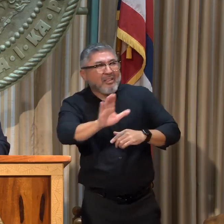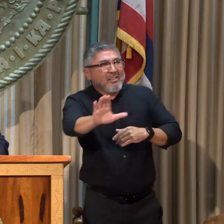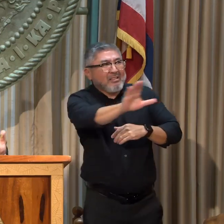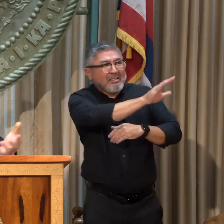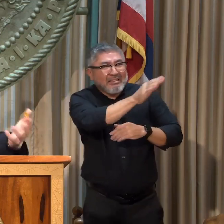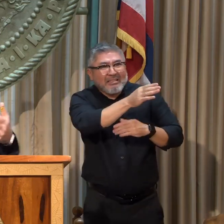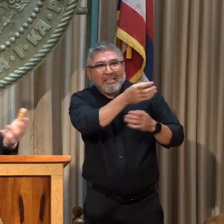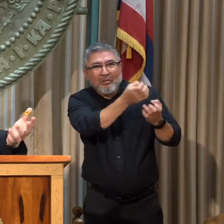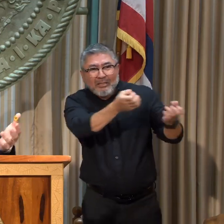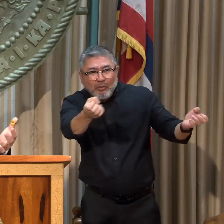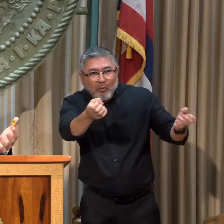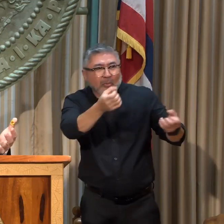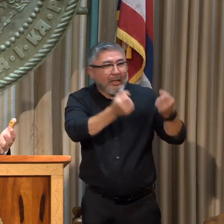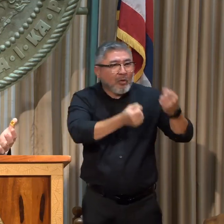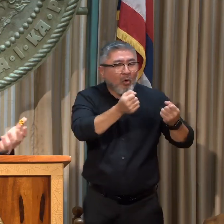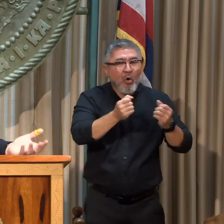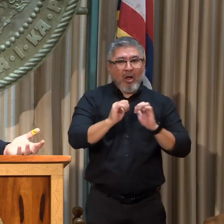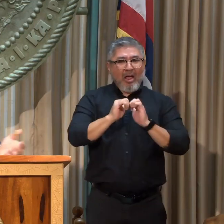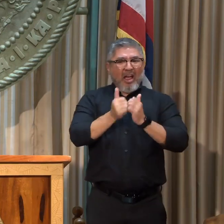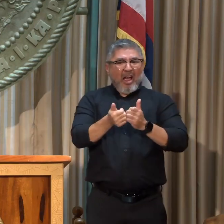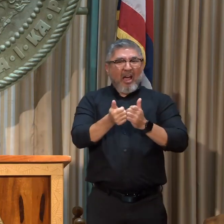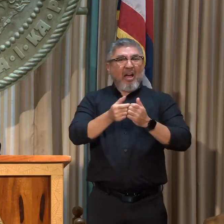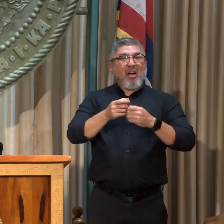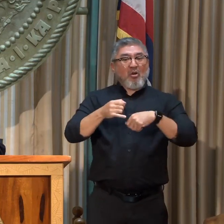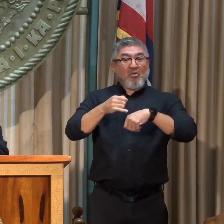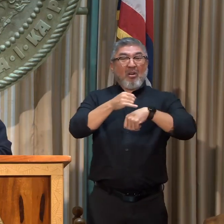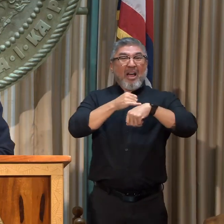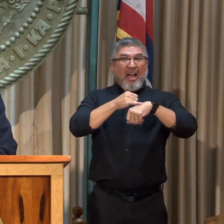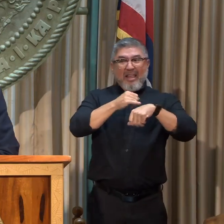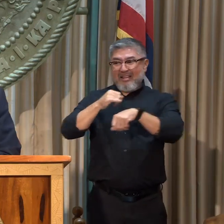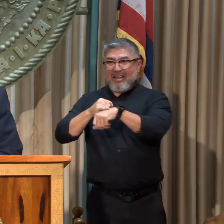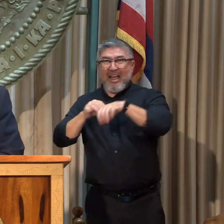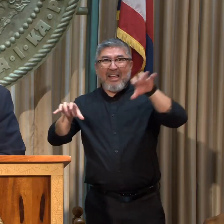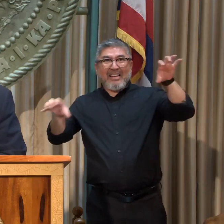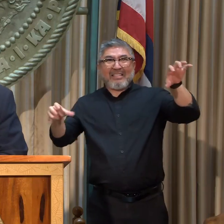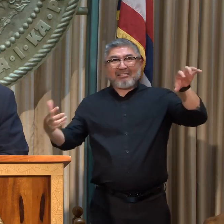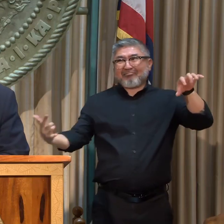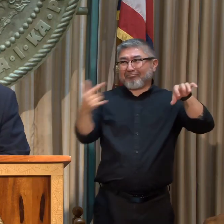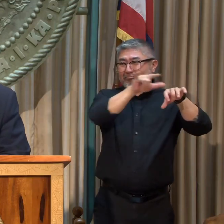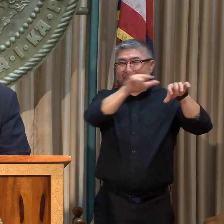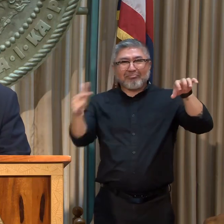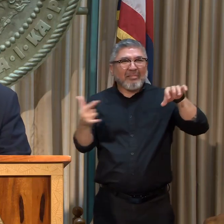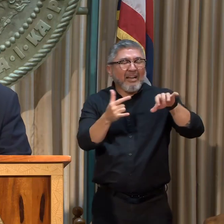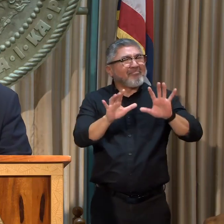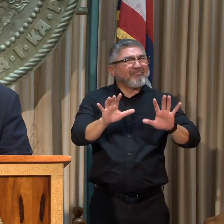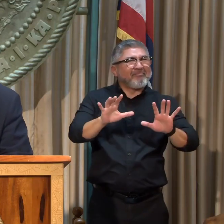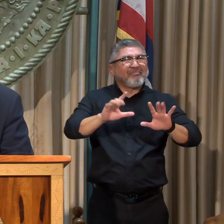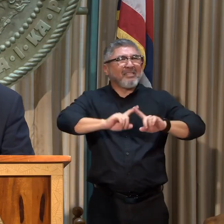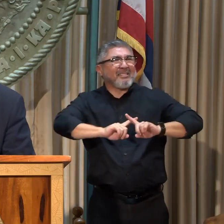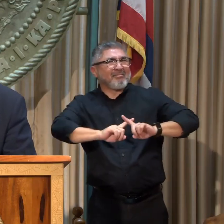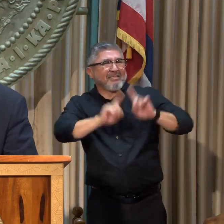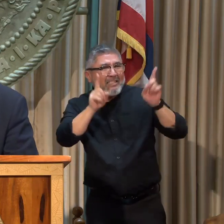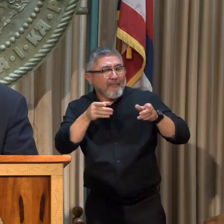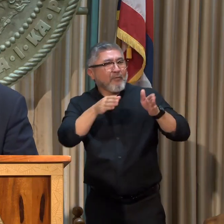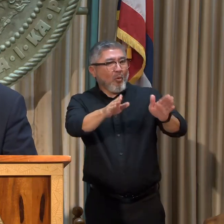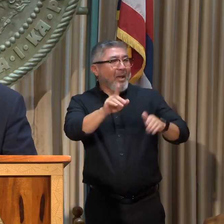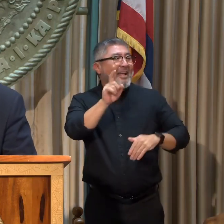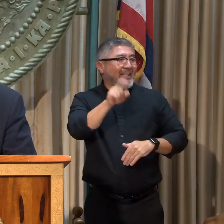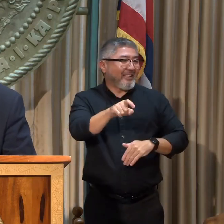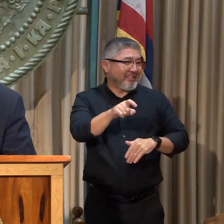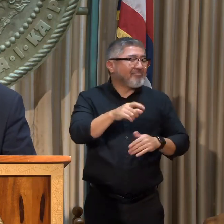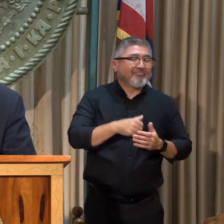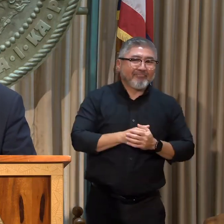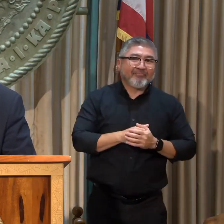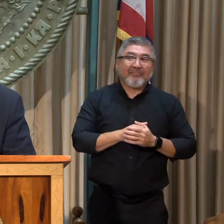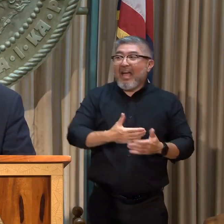changing the way we do inter-island travel. It's very carbon-intensive, without a doubt. So I'm just proud to be here with you.